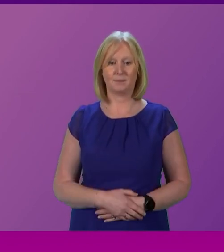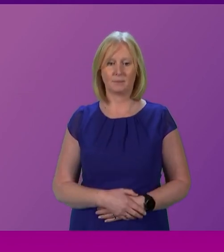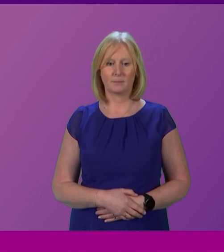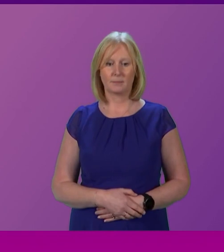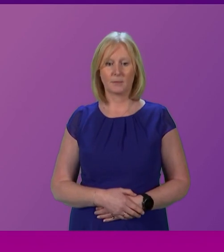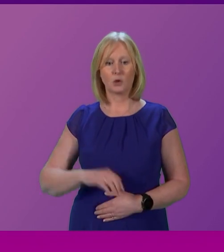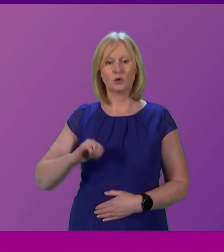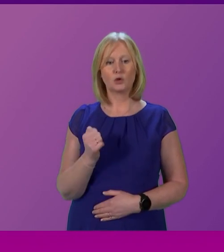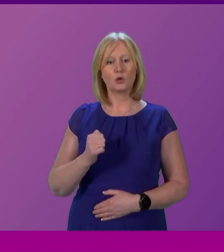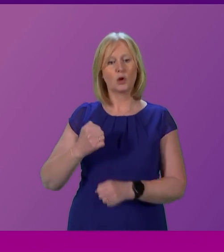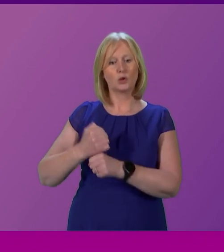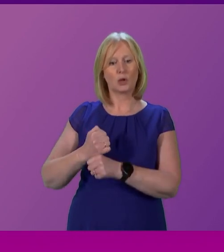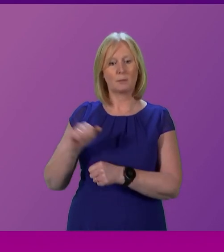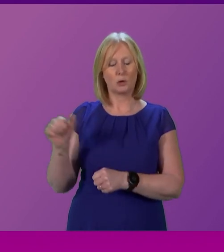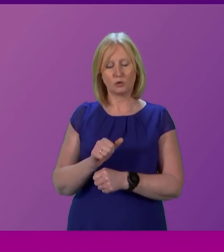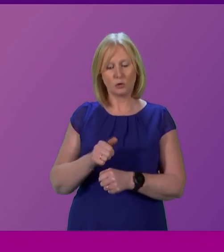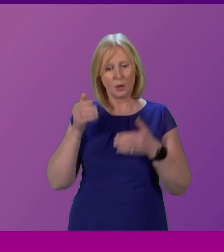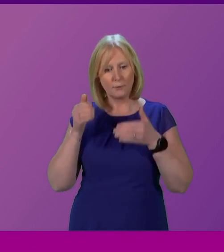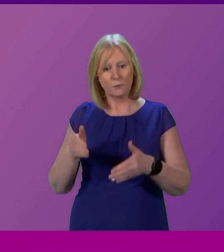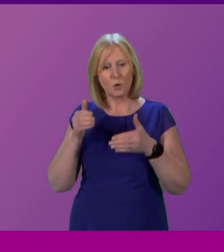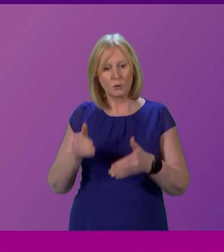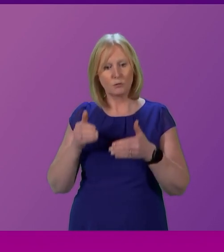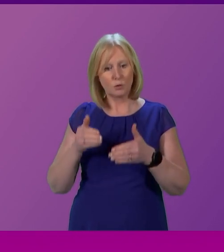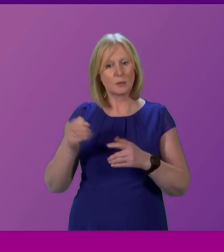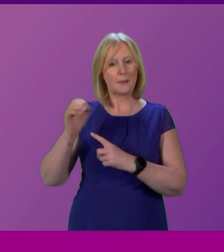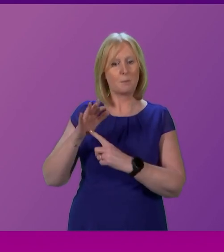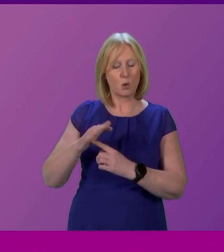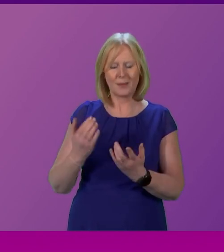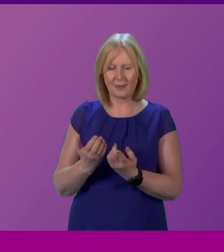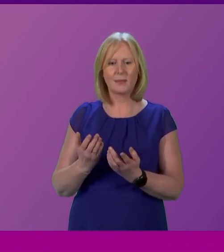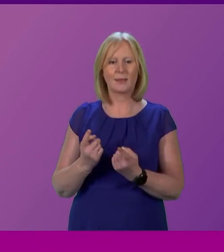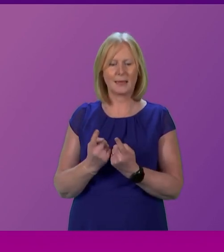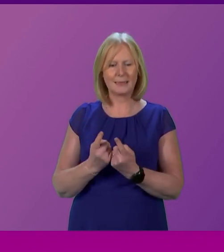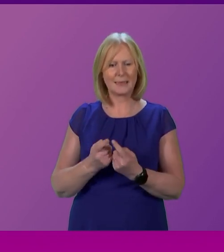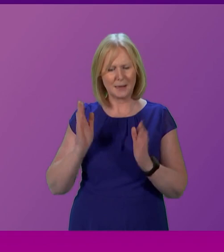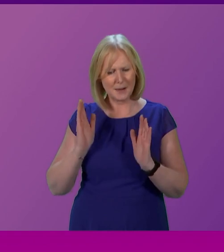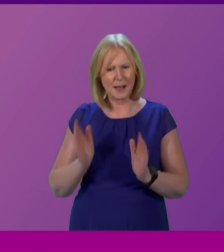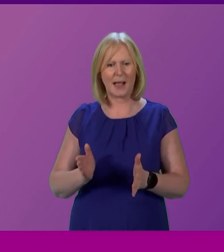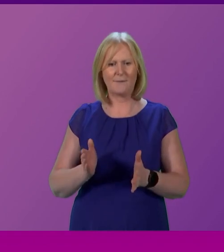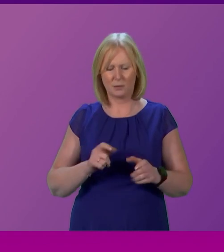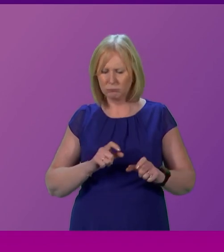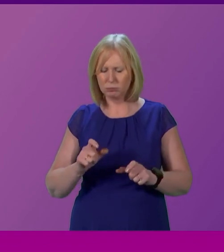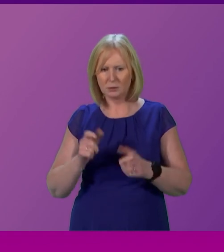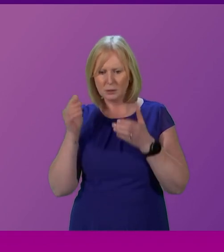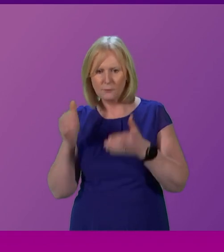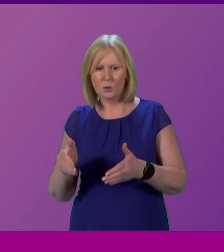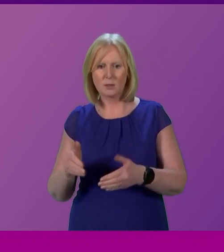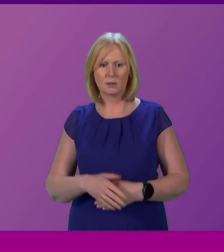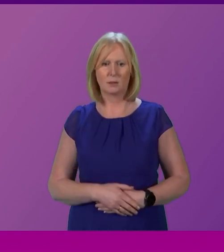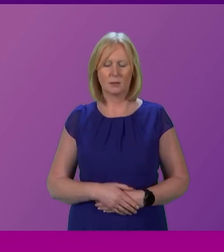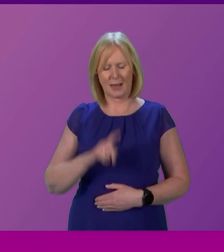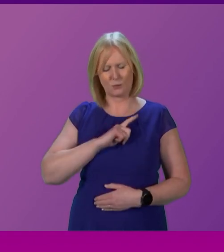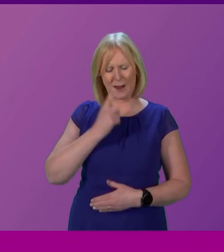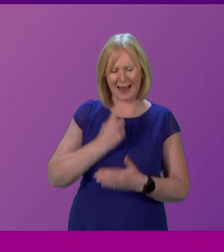Government should focus on current pressing domestic issues, which it's doing, is the very reason why the need for